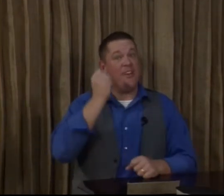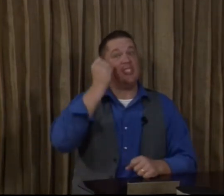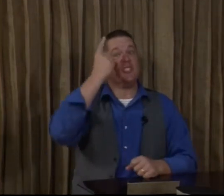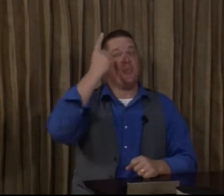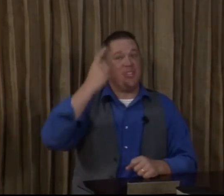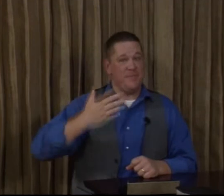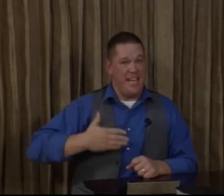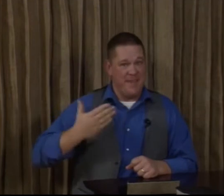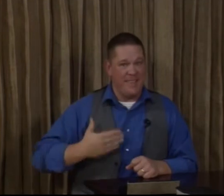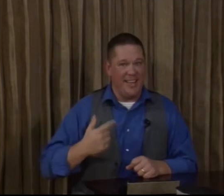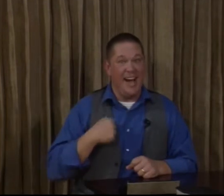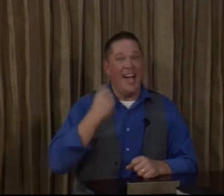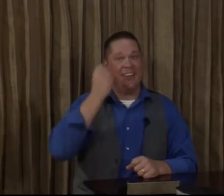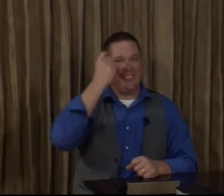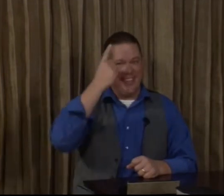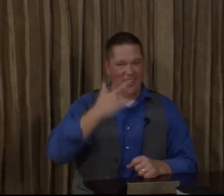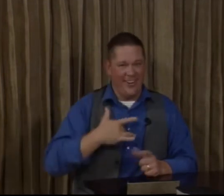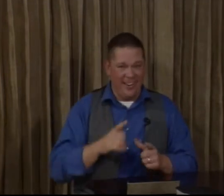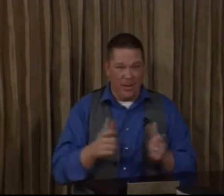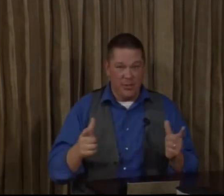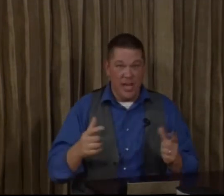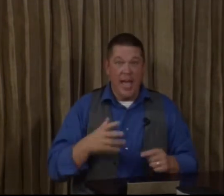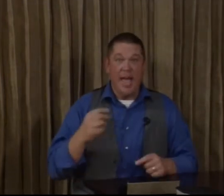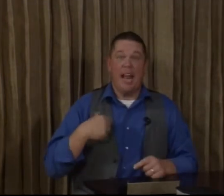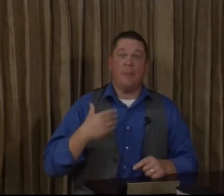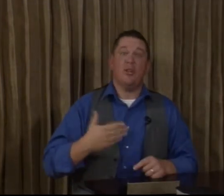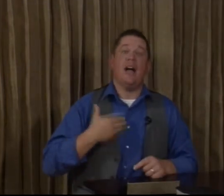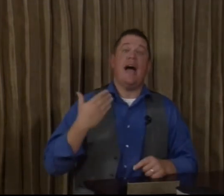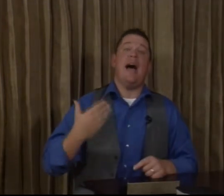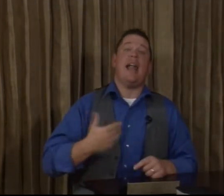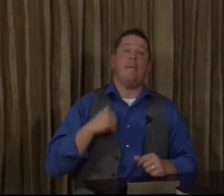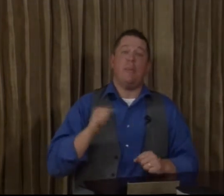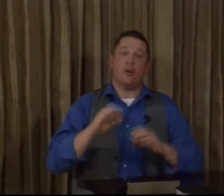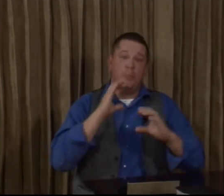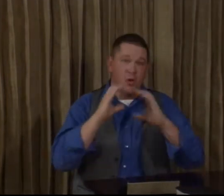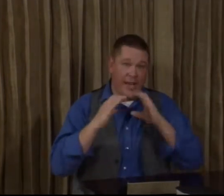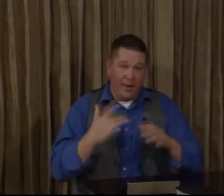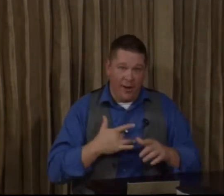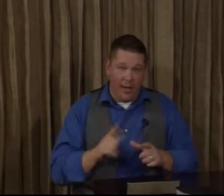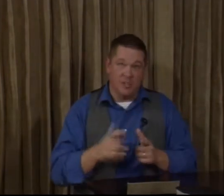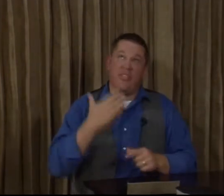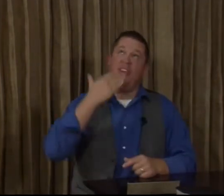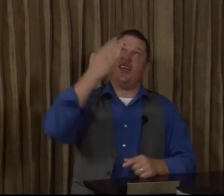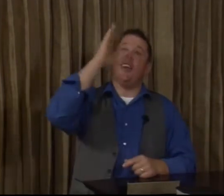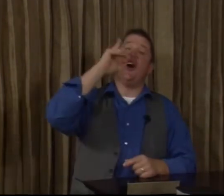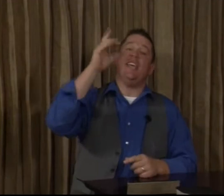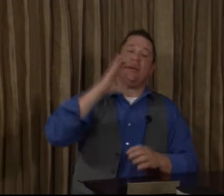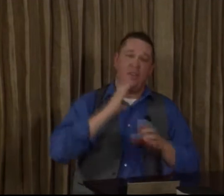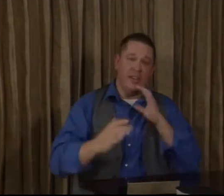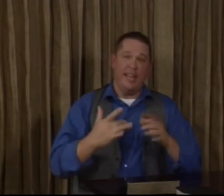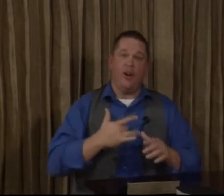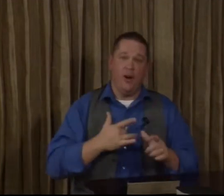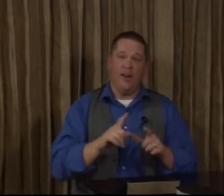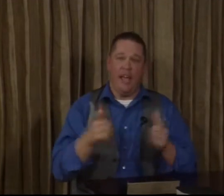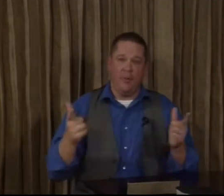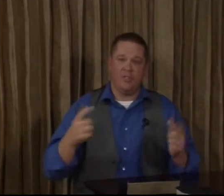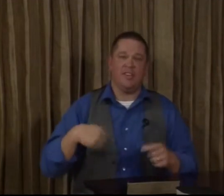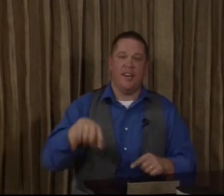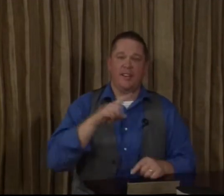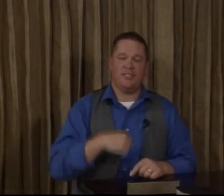facial expression be happy. I understand heart language, and I'm glad I'm able to communicate heart language. And I thank God he communicated heart language to us.